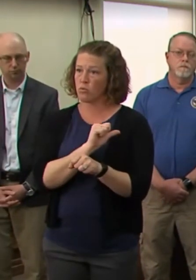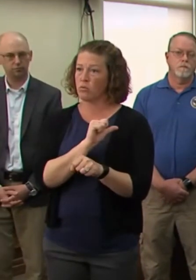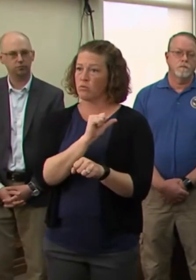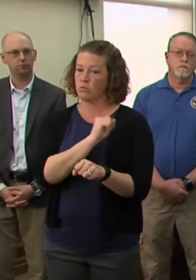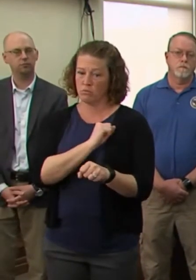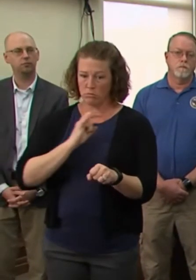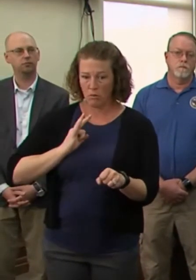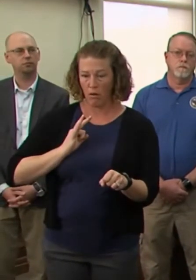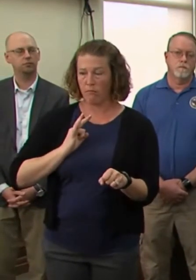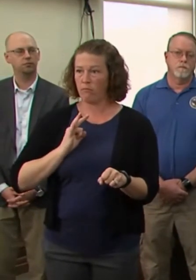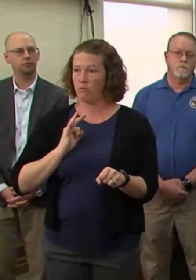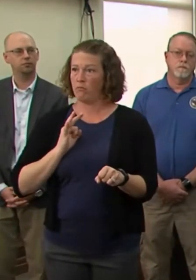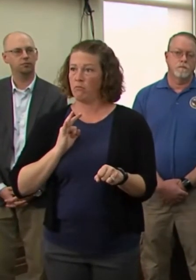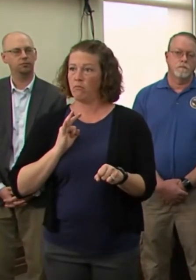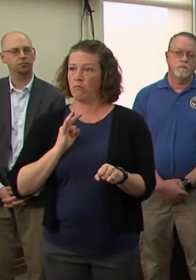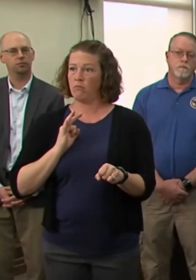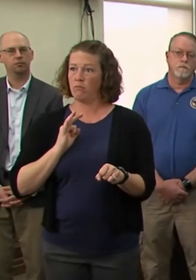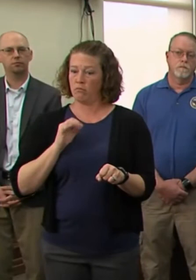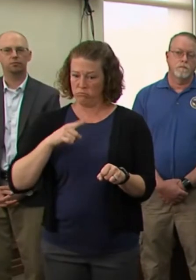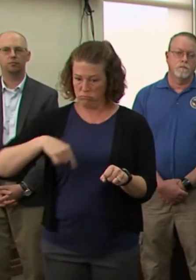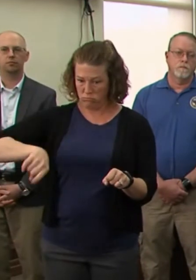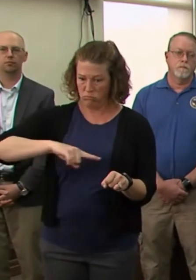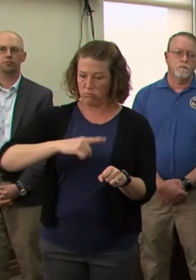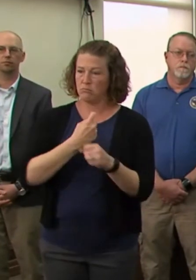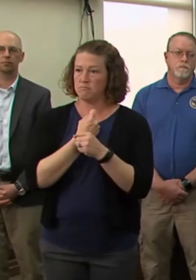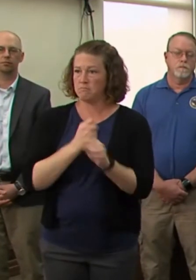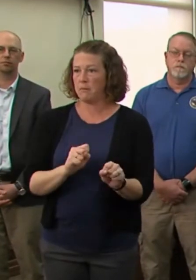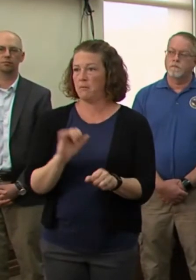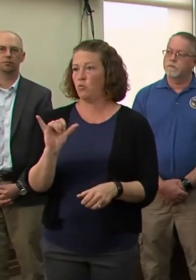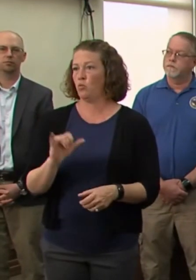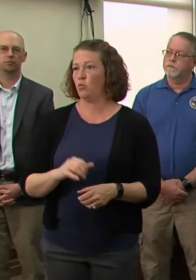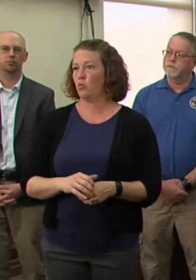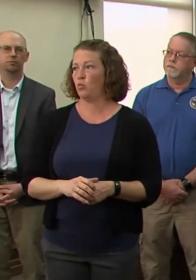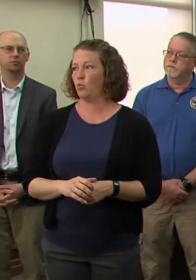uh, officers and, and, uh, staff at the prisons.